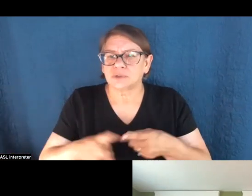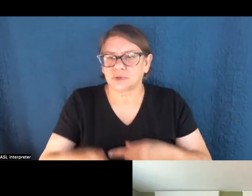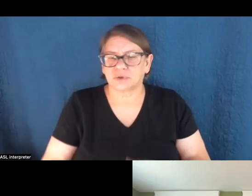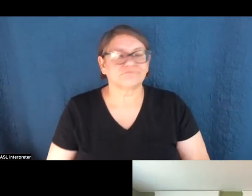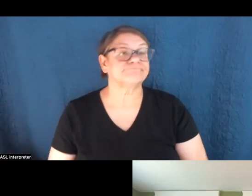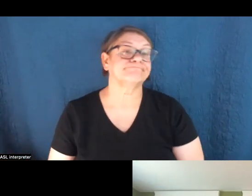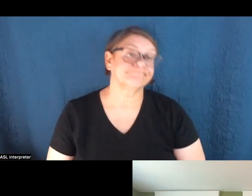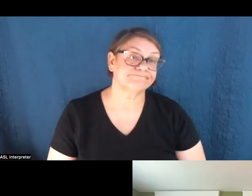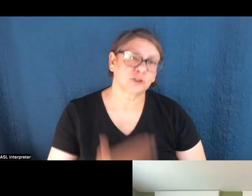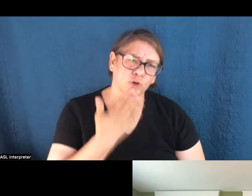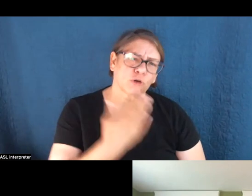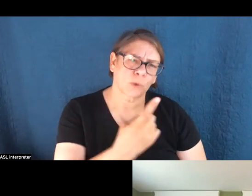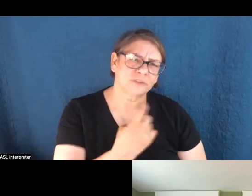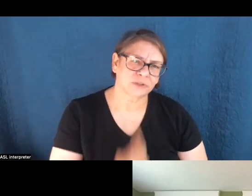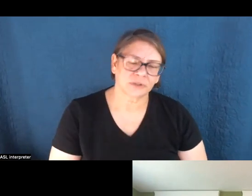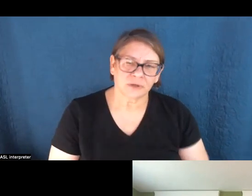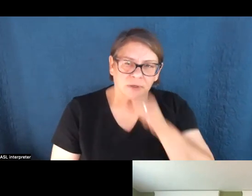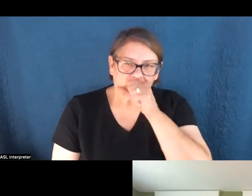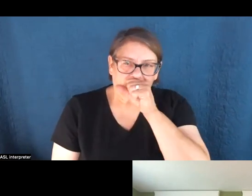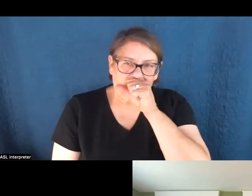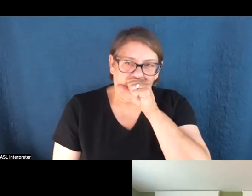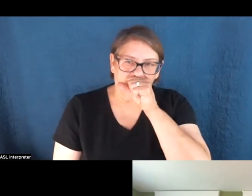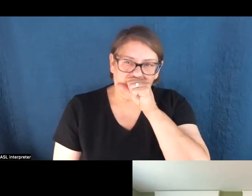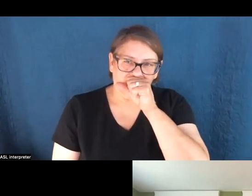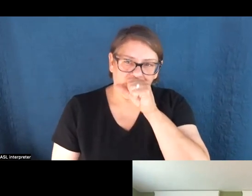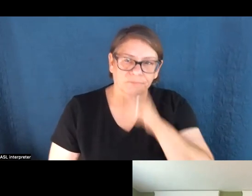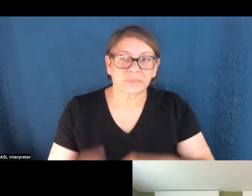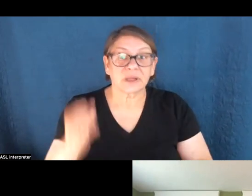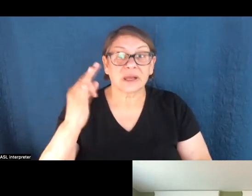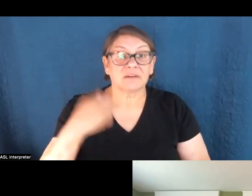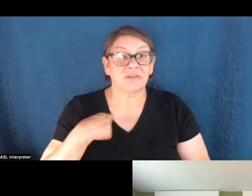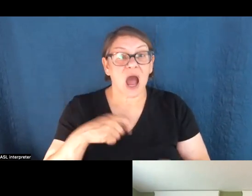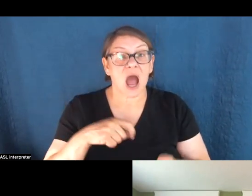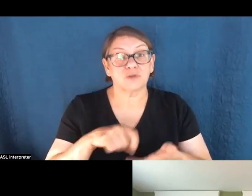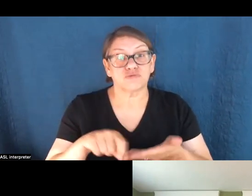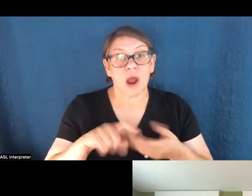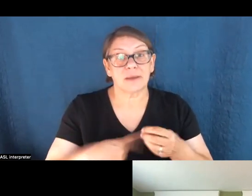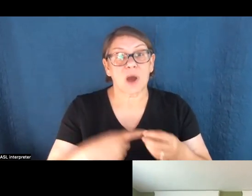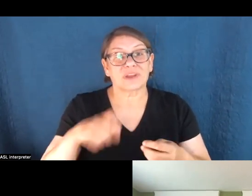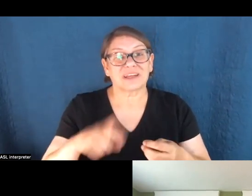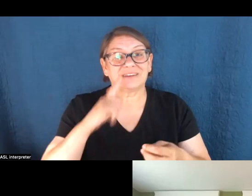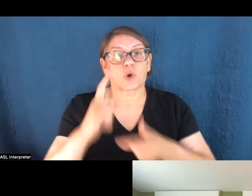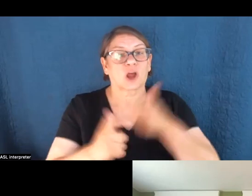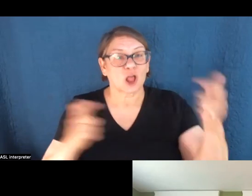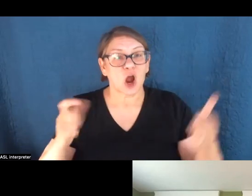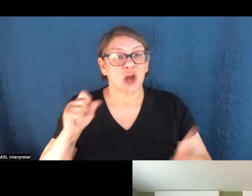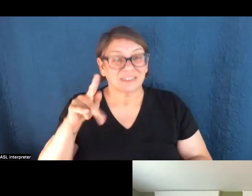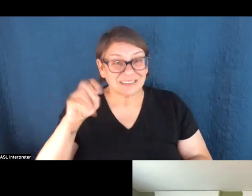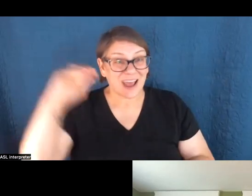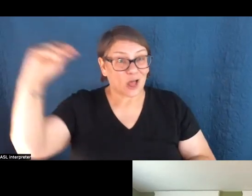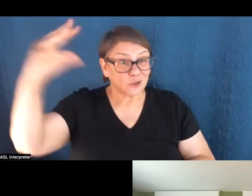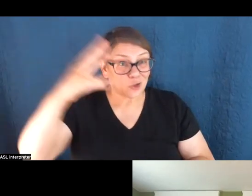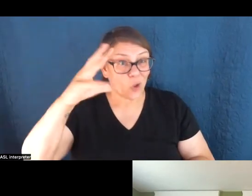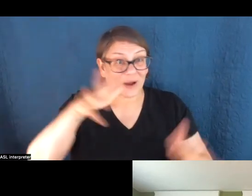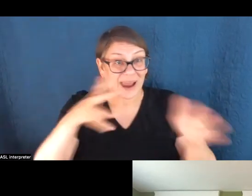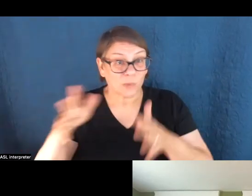question. Um, well, anytime I write about there being a need for large scale solar and wind farms, I get tons of responses